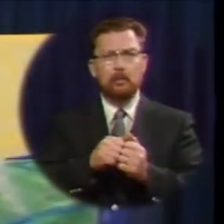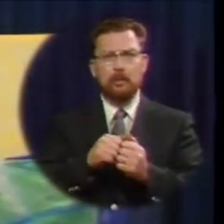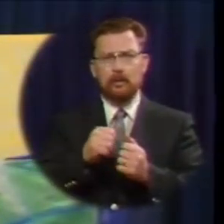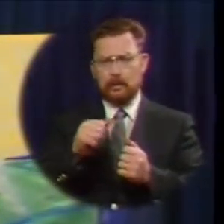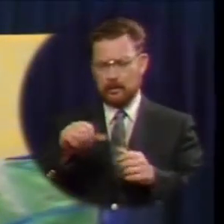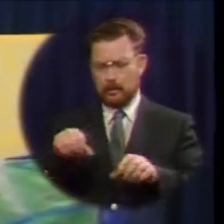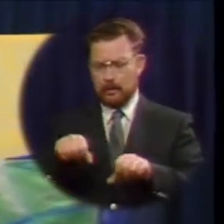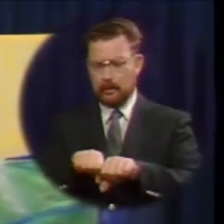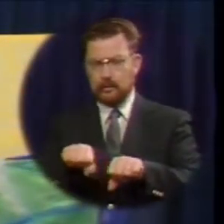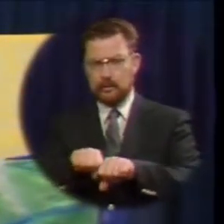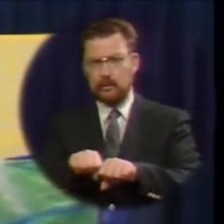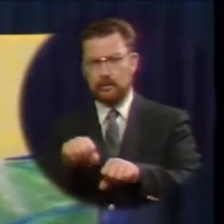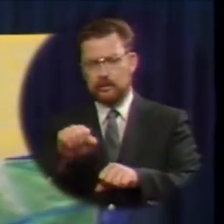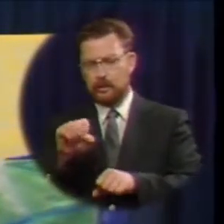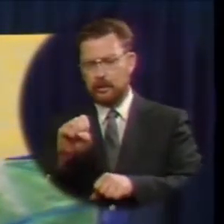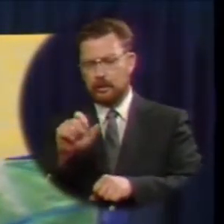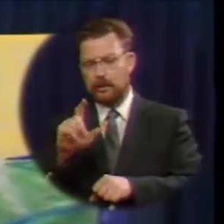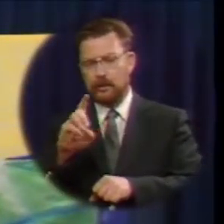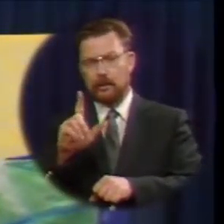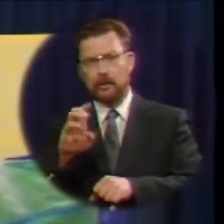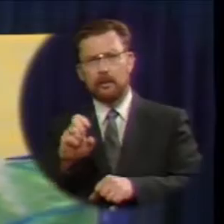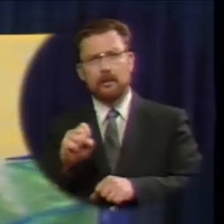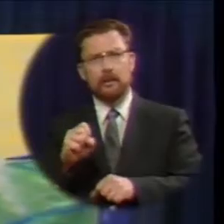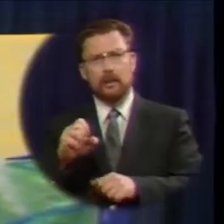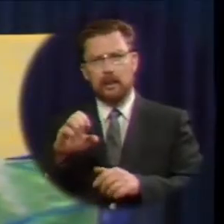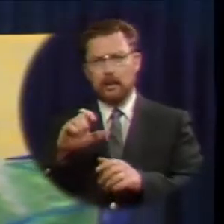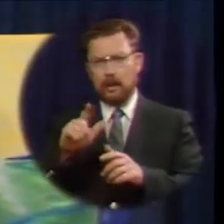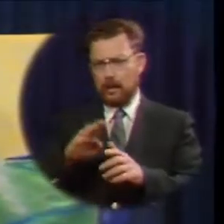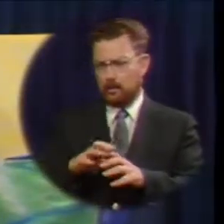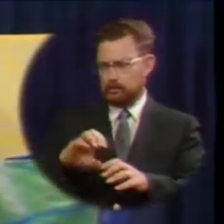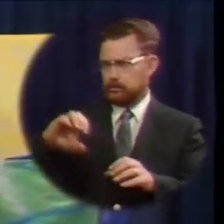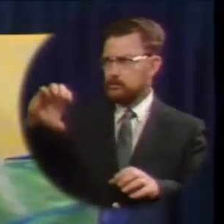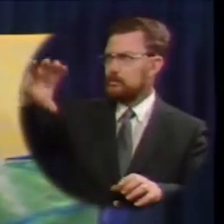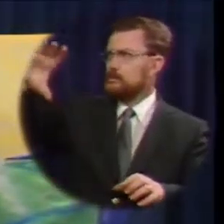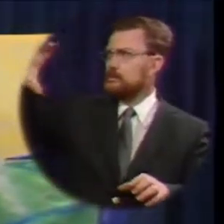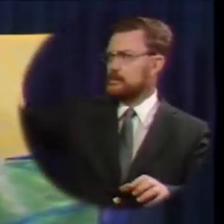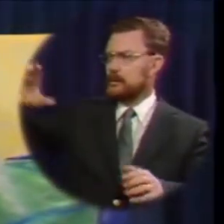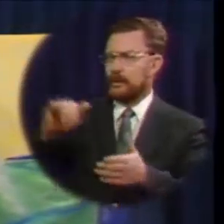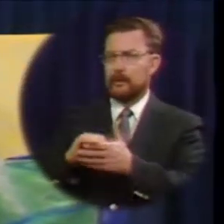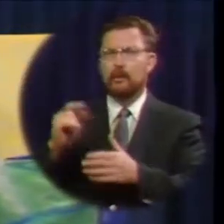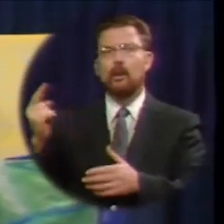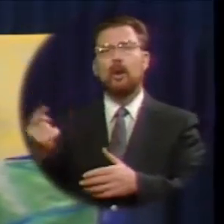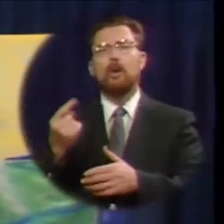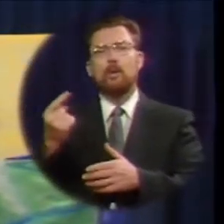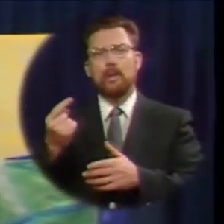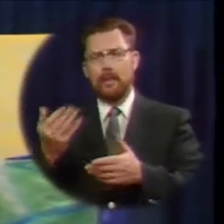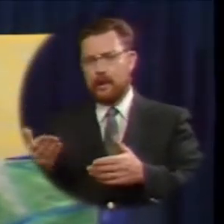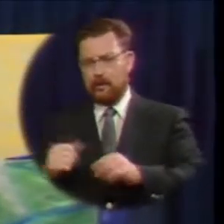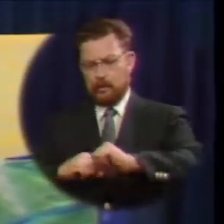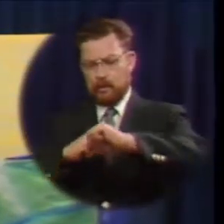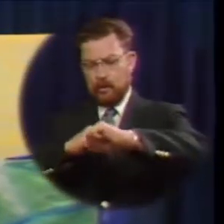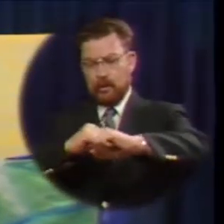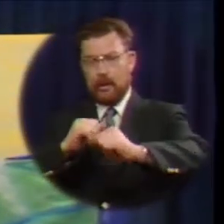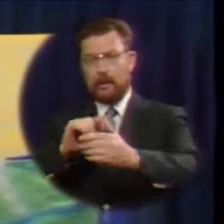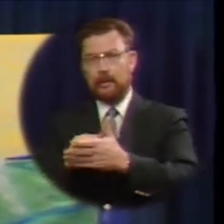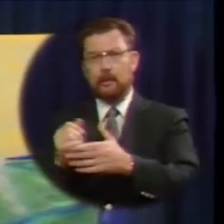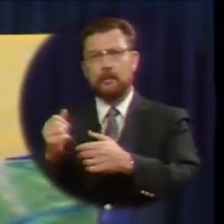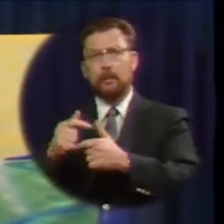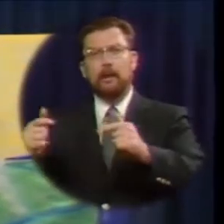a great club of oak with a knot on the end is their only weapon that is heavy enough to kill